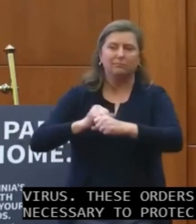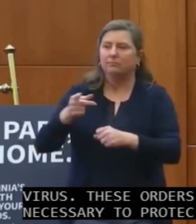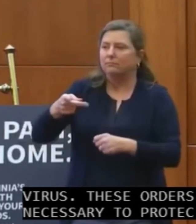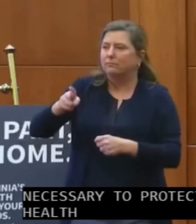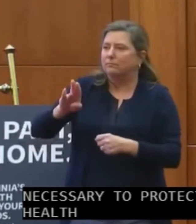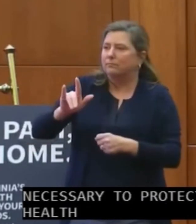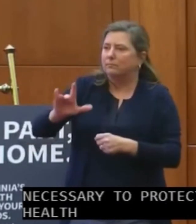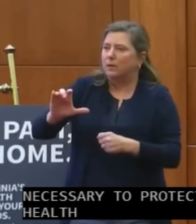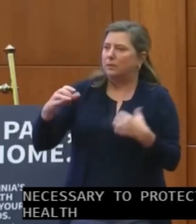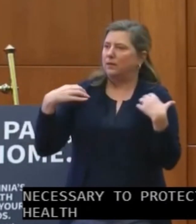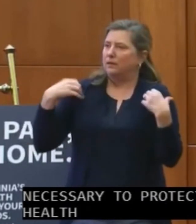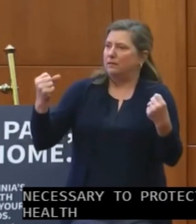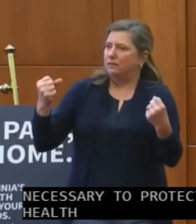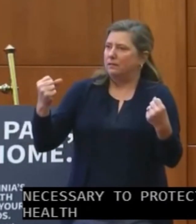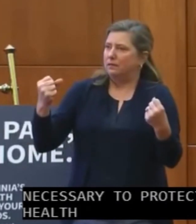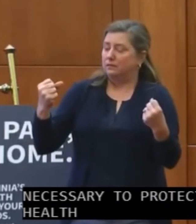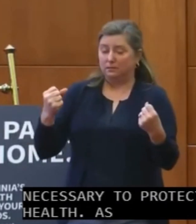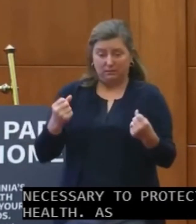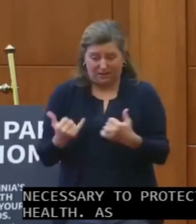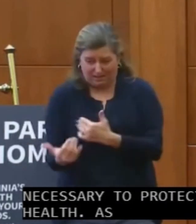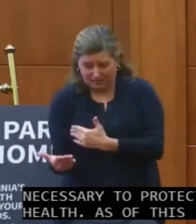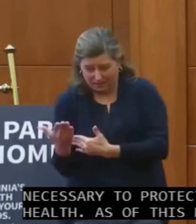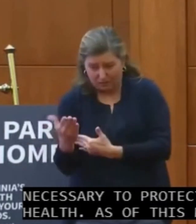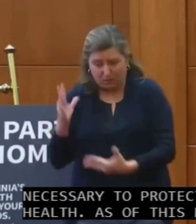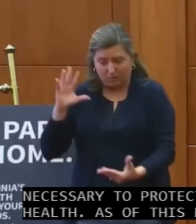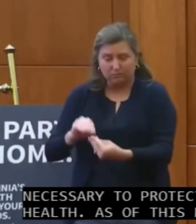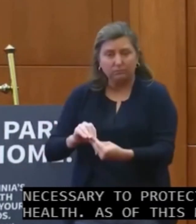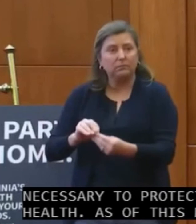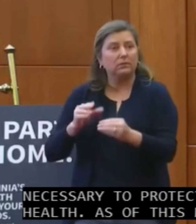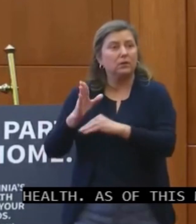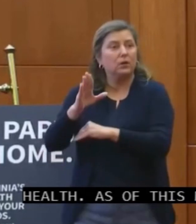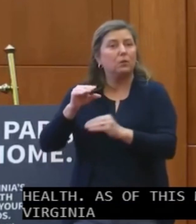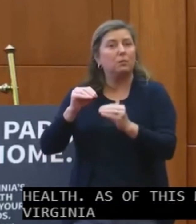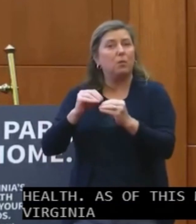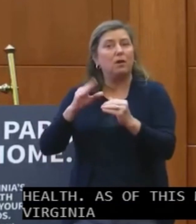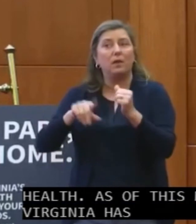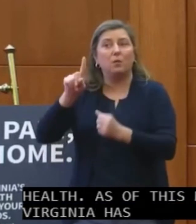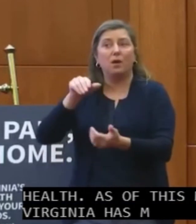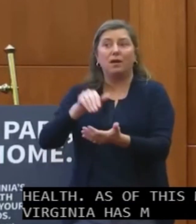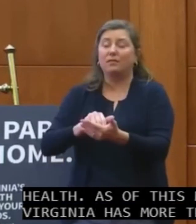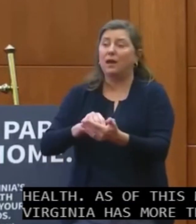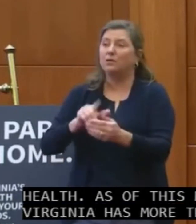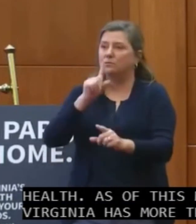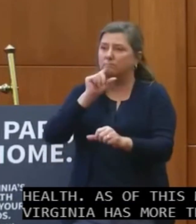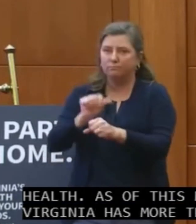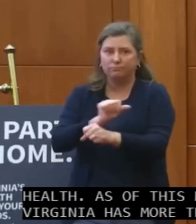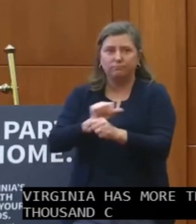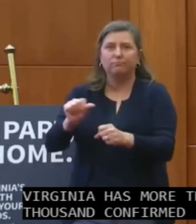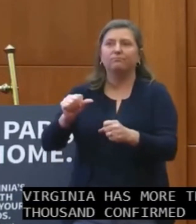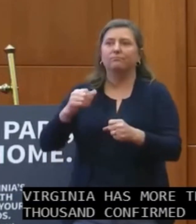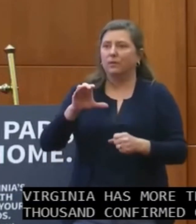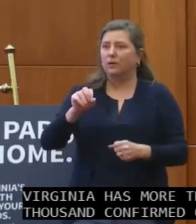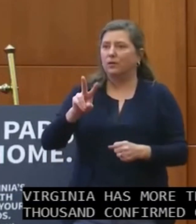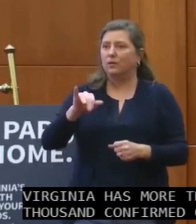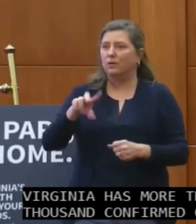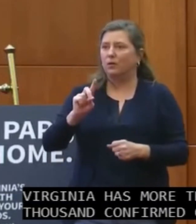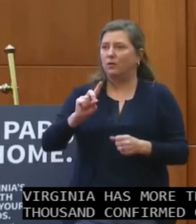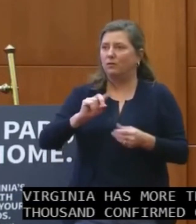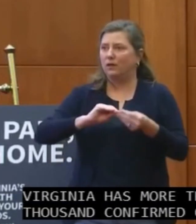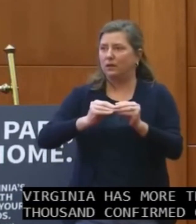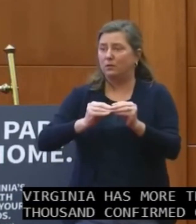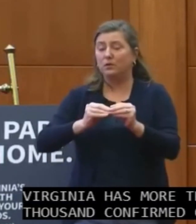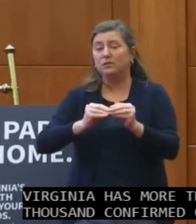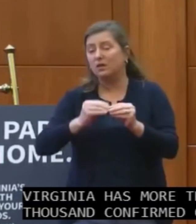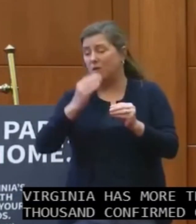this morning, Virginia has more than 1,000 confirmed COVID cases. We know that number, unfortunately,